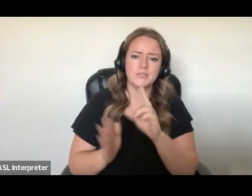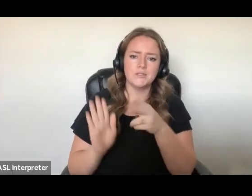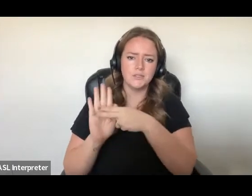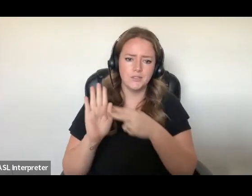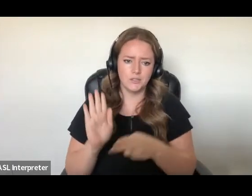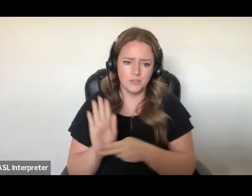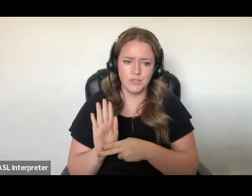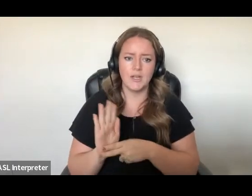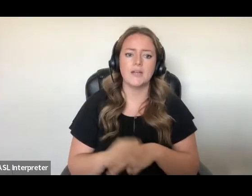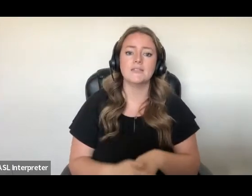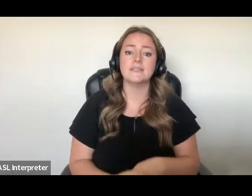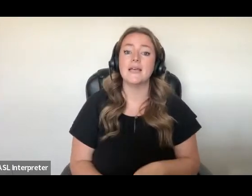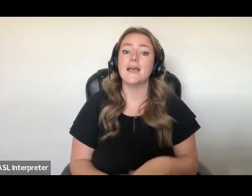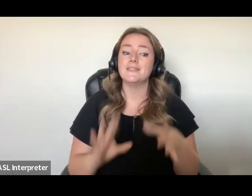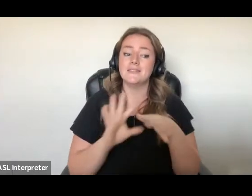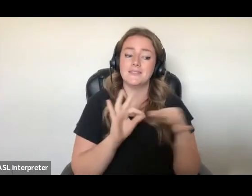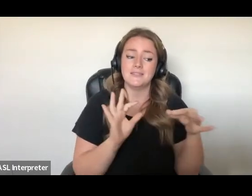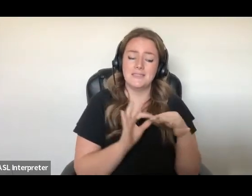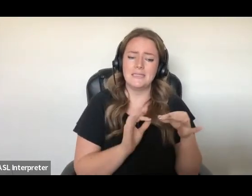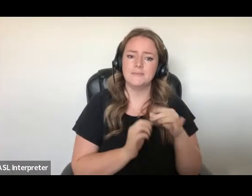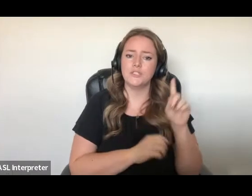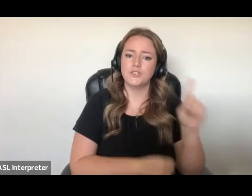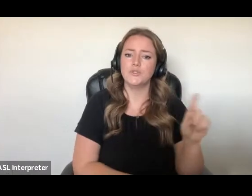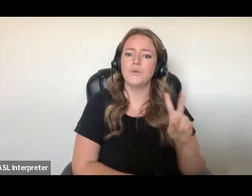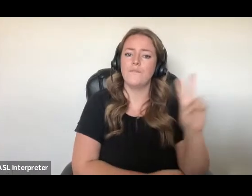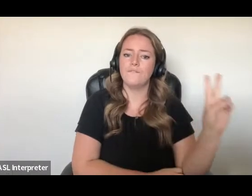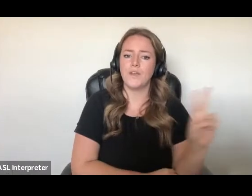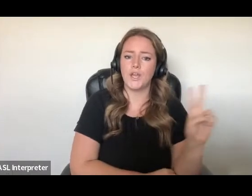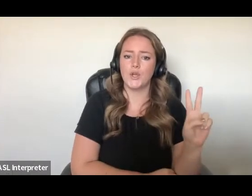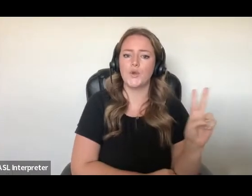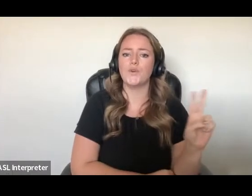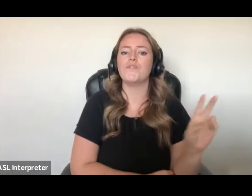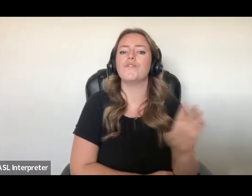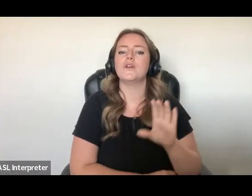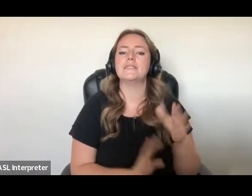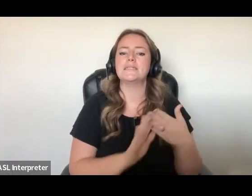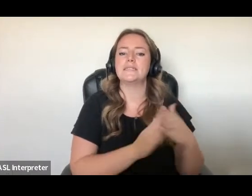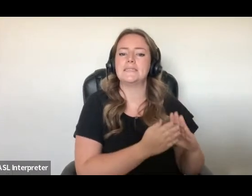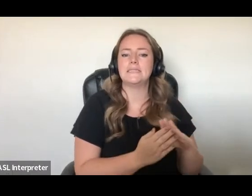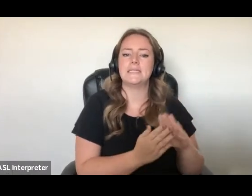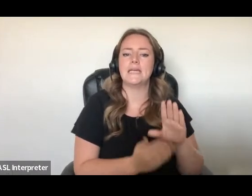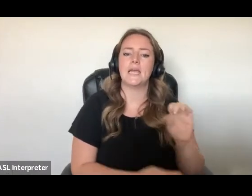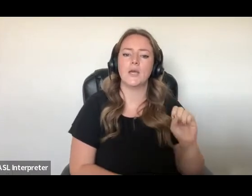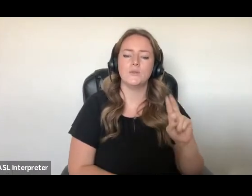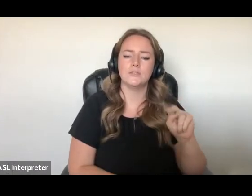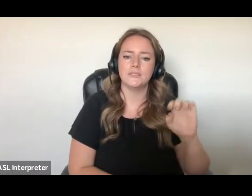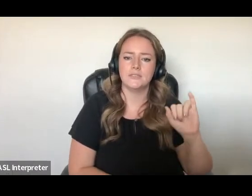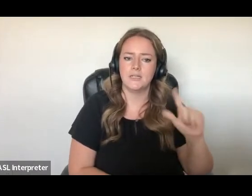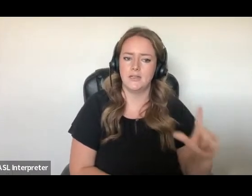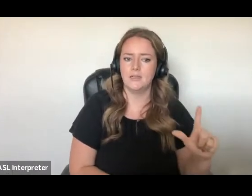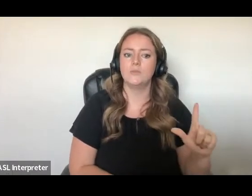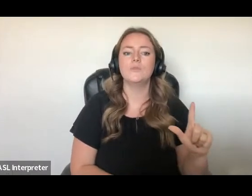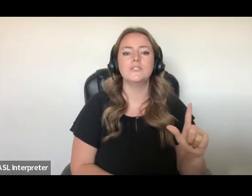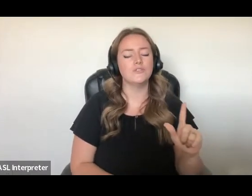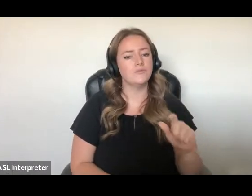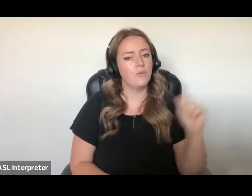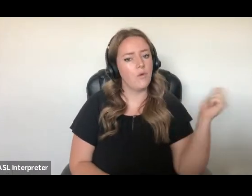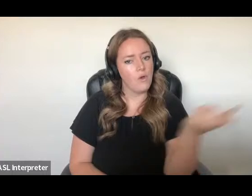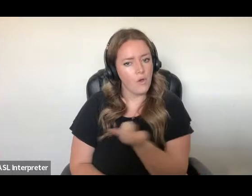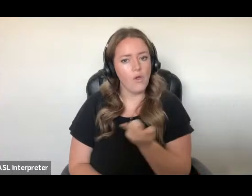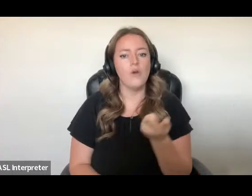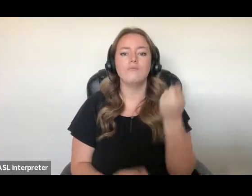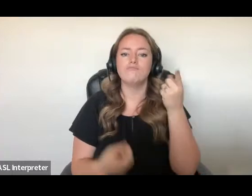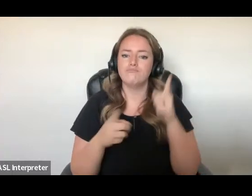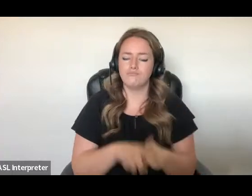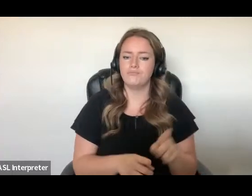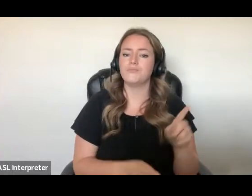and statements to Vancouver City Council in June that resulted in a unanimous vote calling on the province of BC to stop jailing